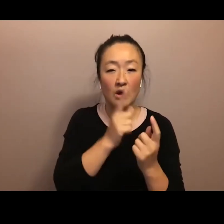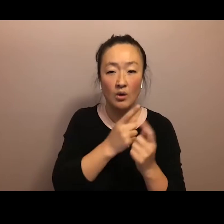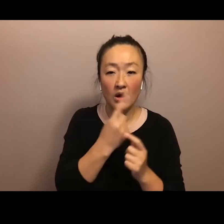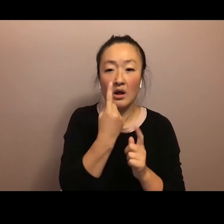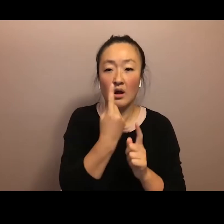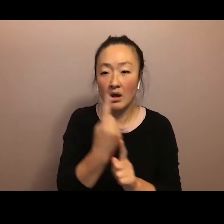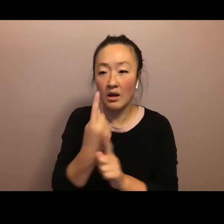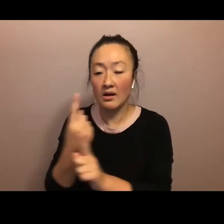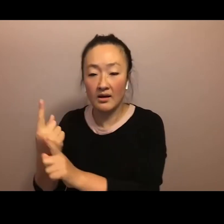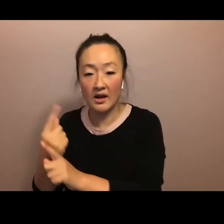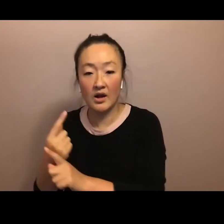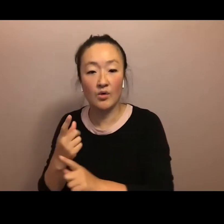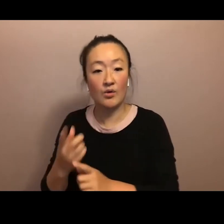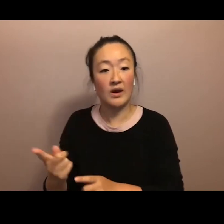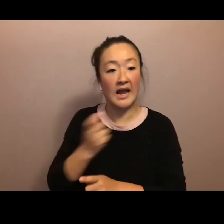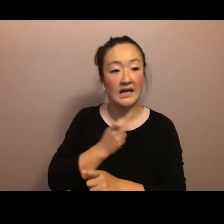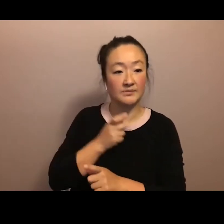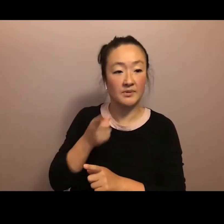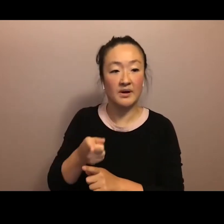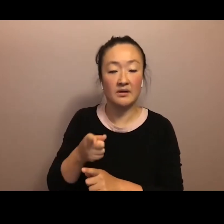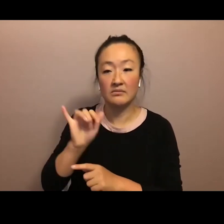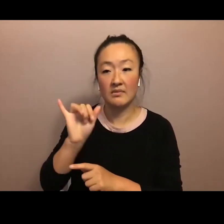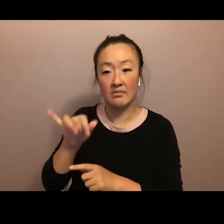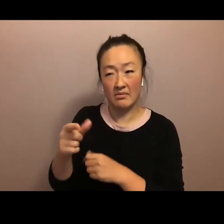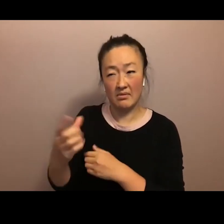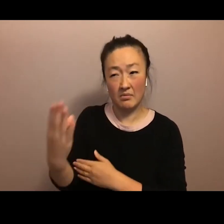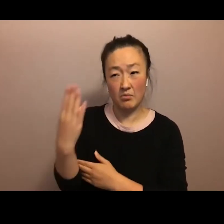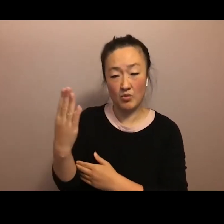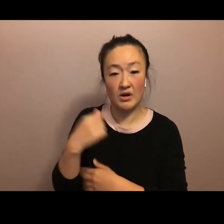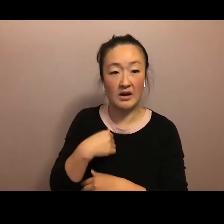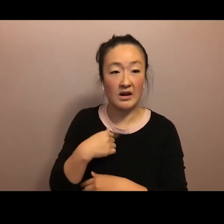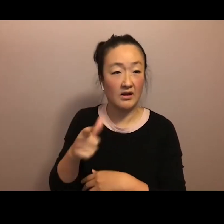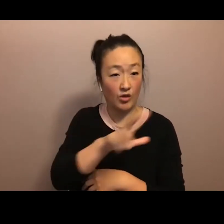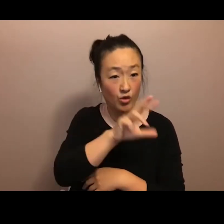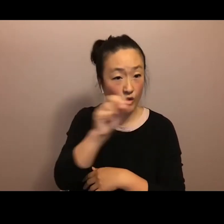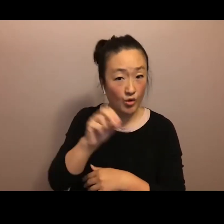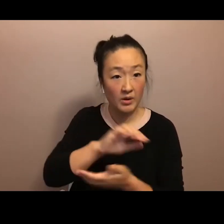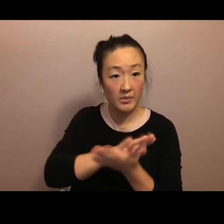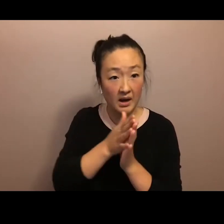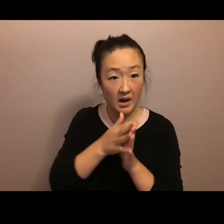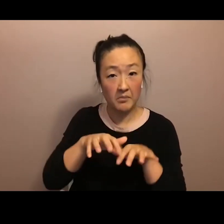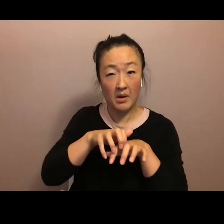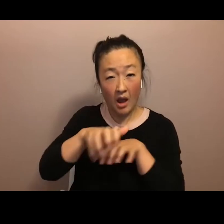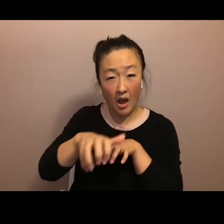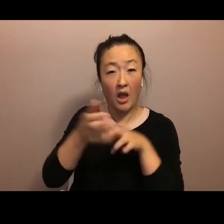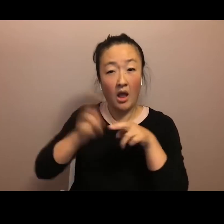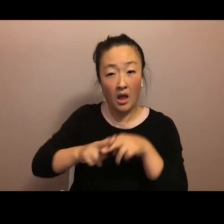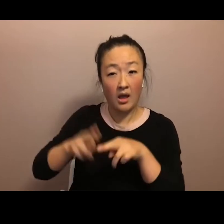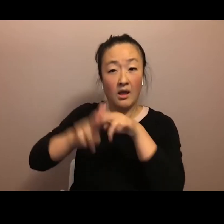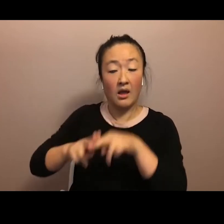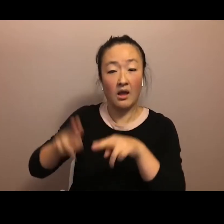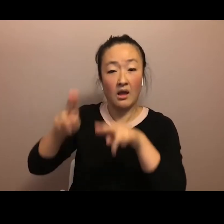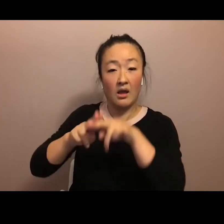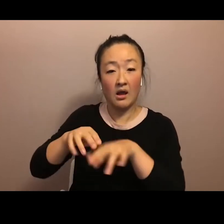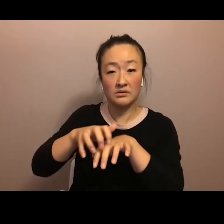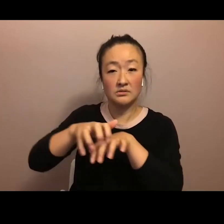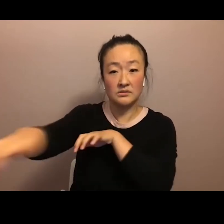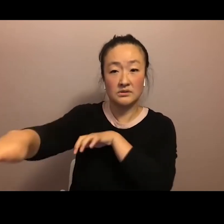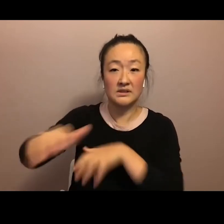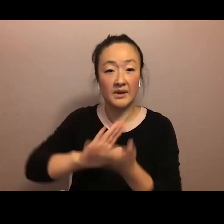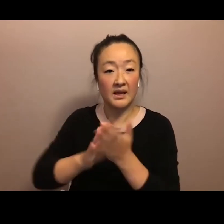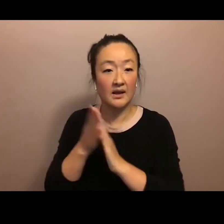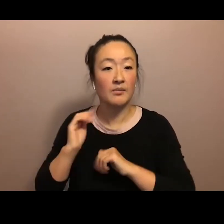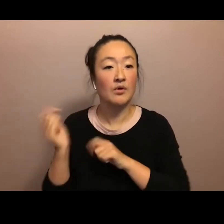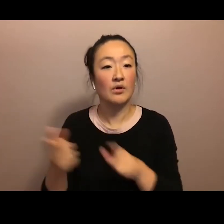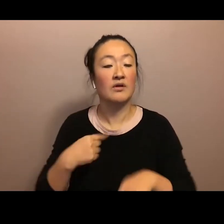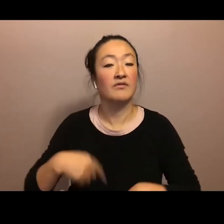the Mauna and I will tell you how on the third morning I watched as 30 became 100, then 100 became 1,000, then 1,000 became us all, each and every